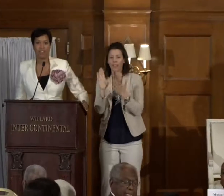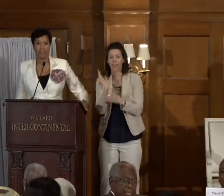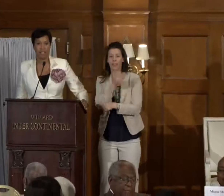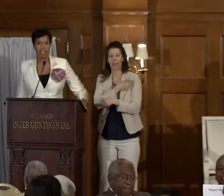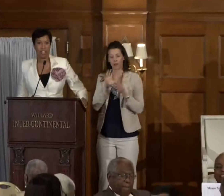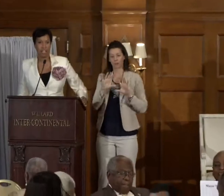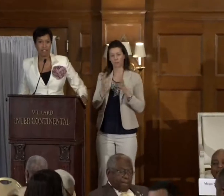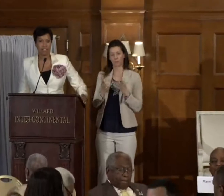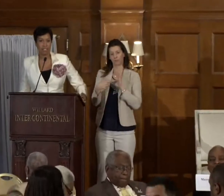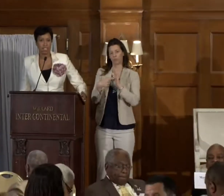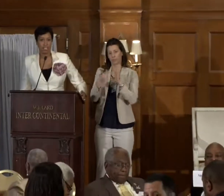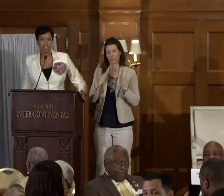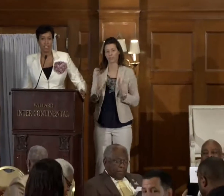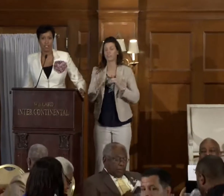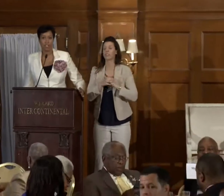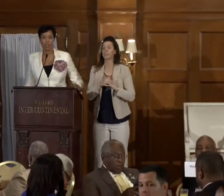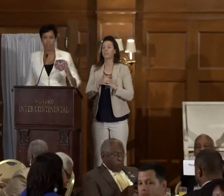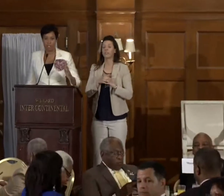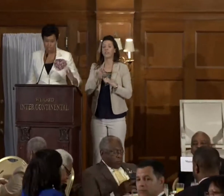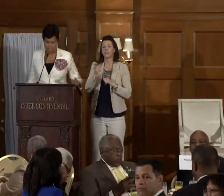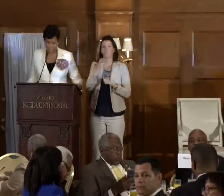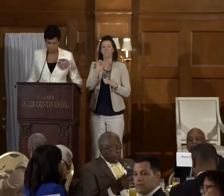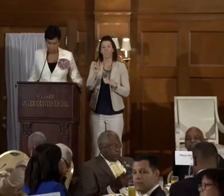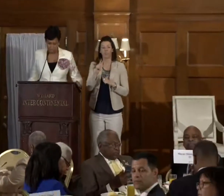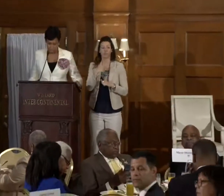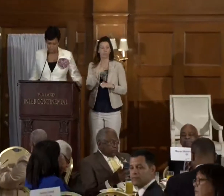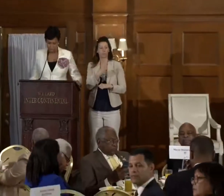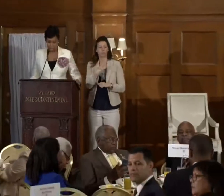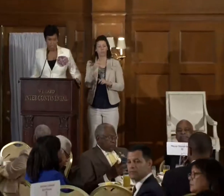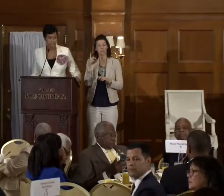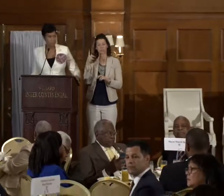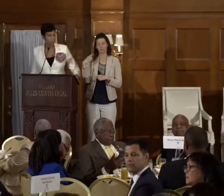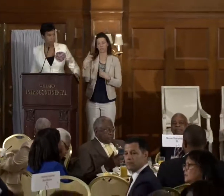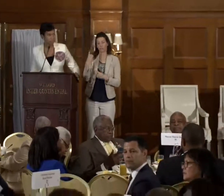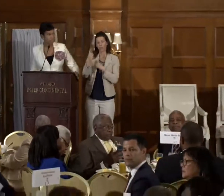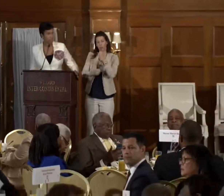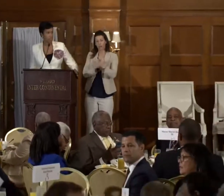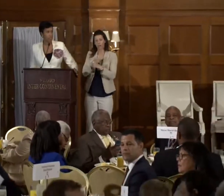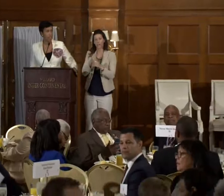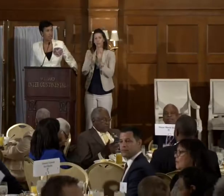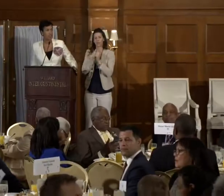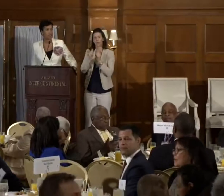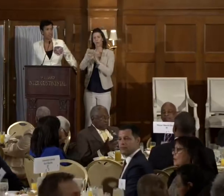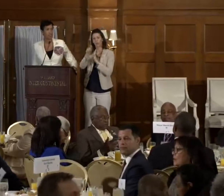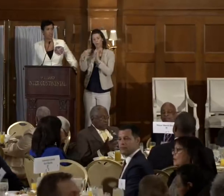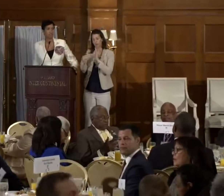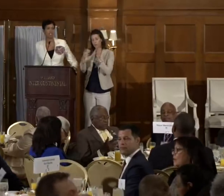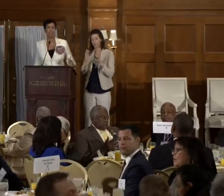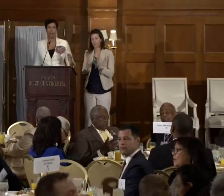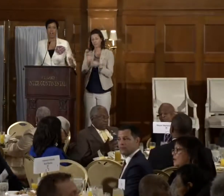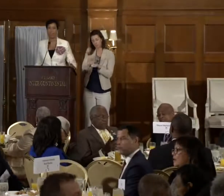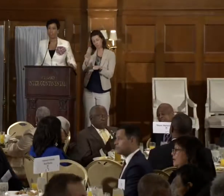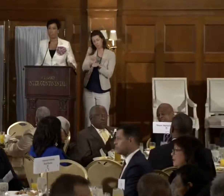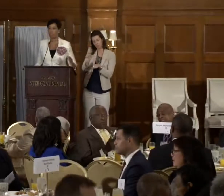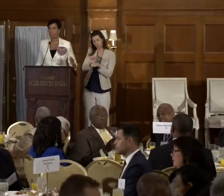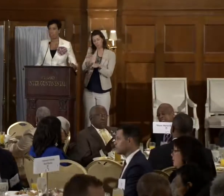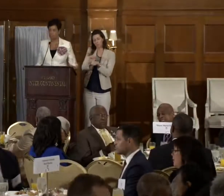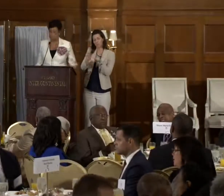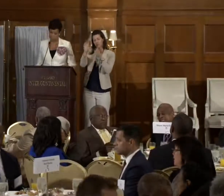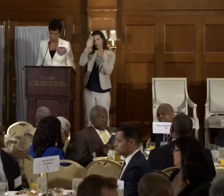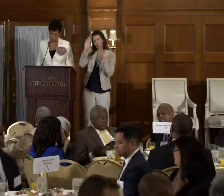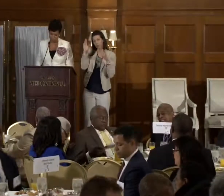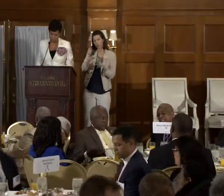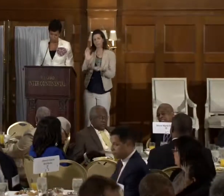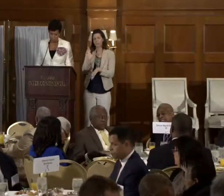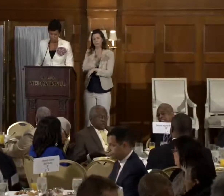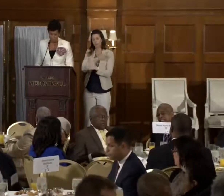And Phil and I, over the last year, with the shadow delegation, has been working very hard to focus our efforts and